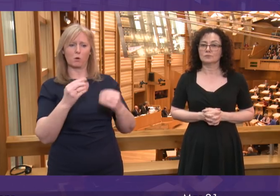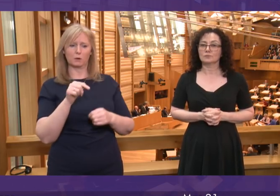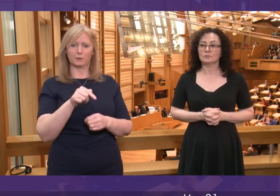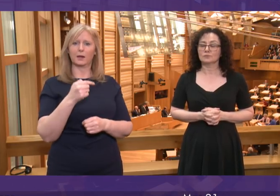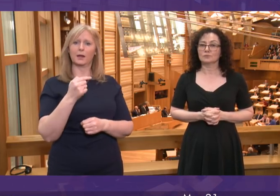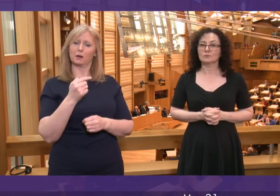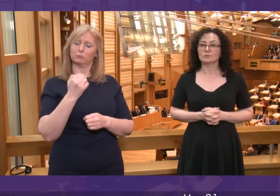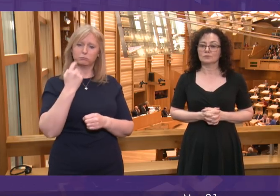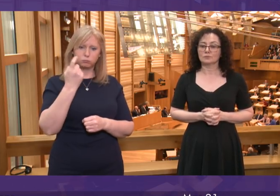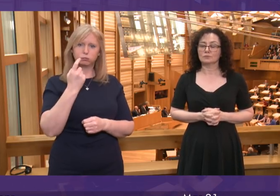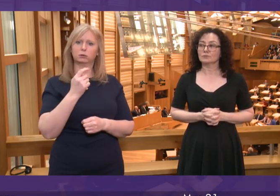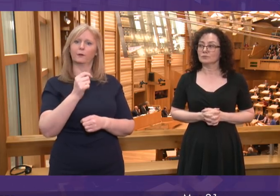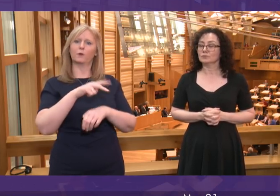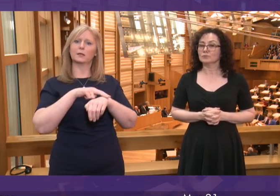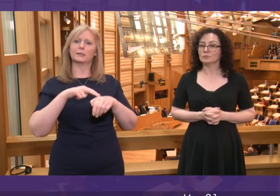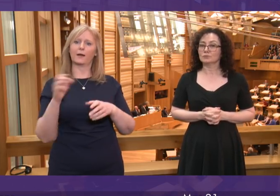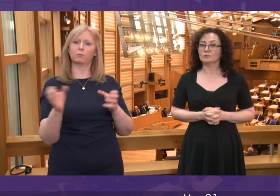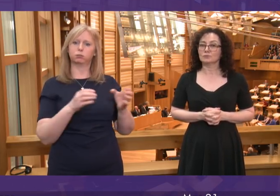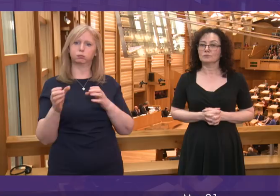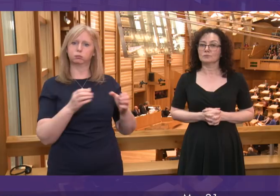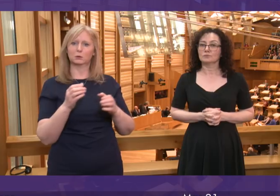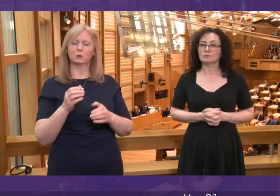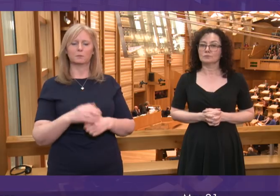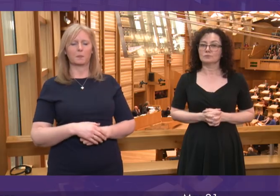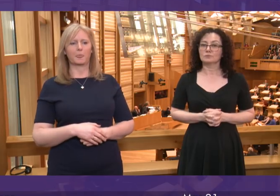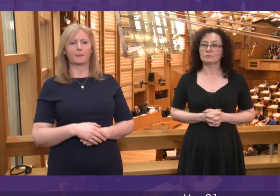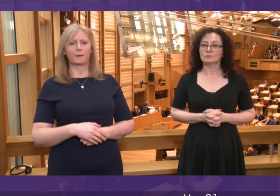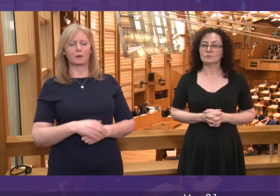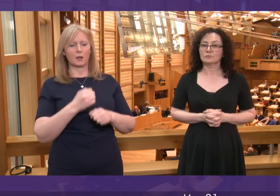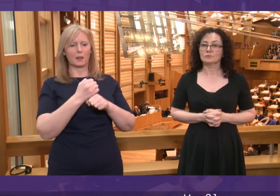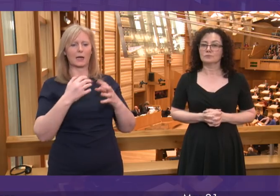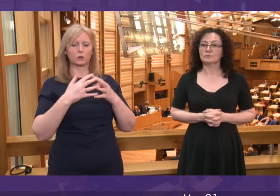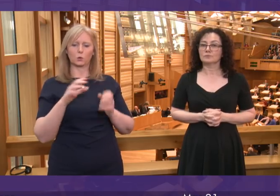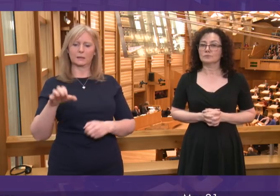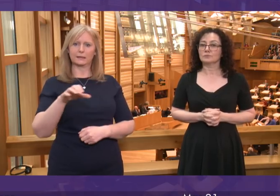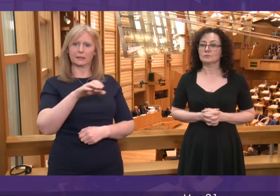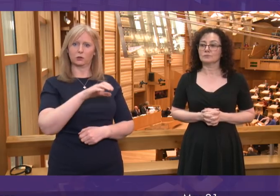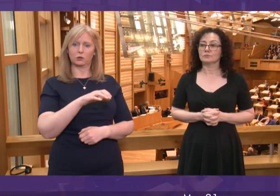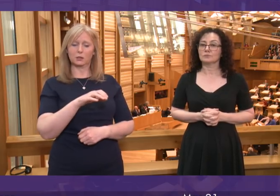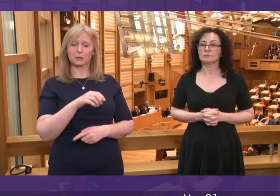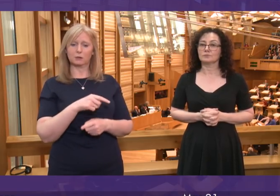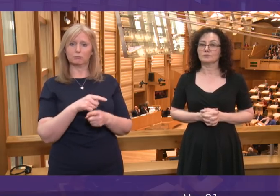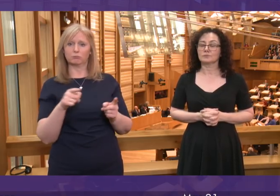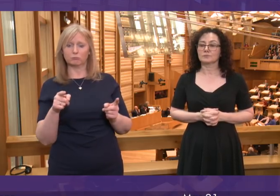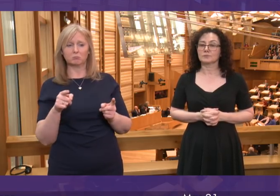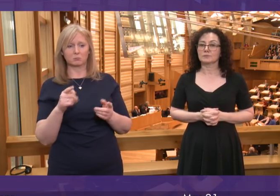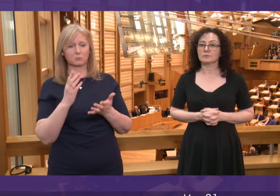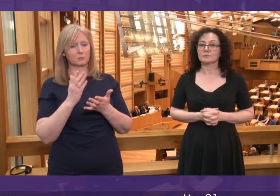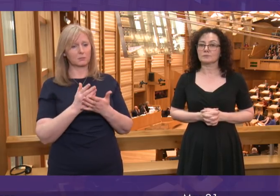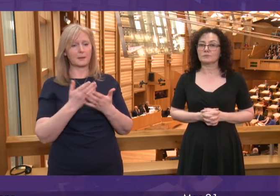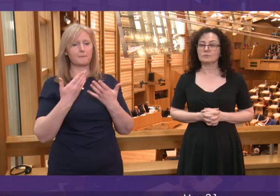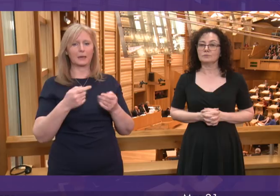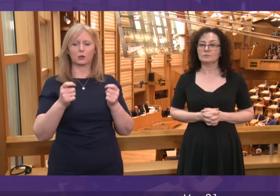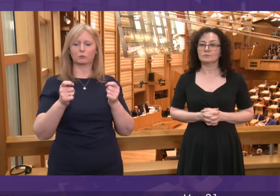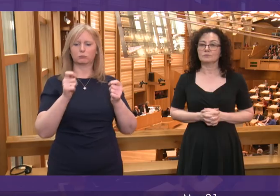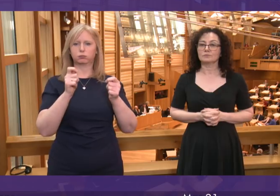As Richard Leonard will know, and those of us who represent Glasgow constituencies know particularly well, there has been a significant change in the